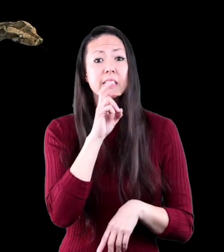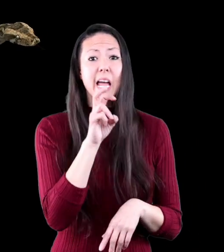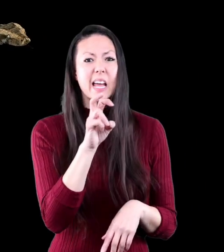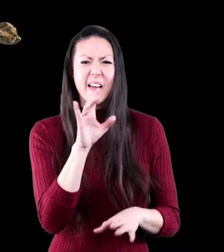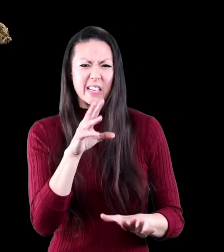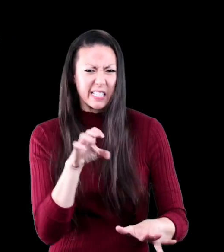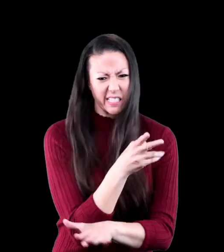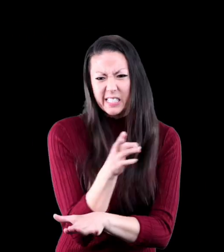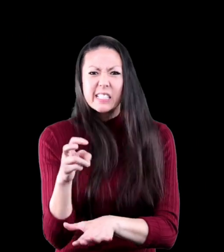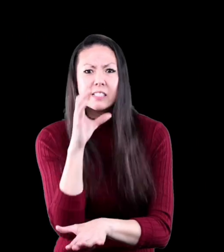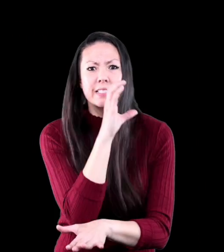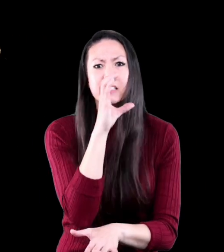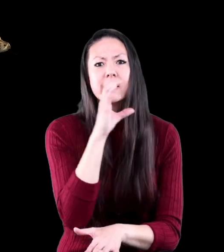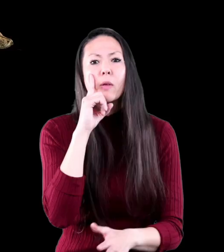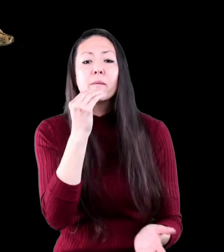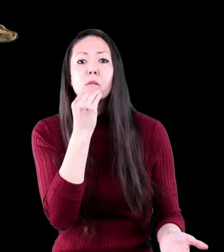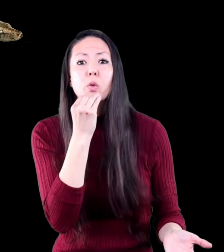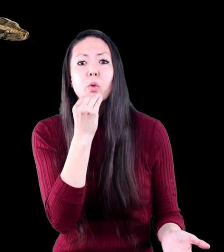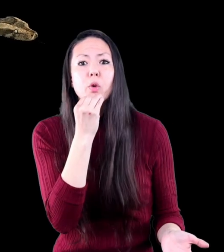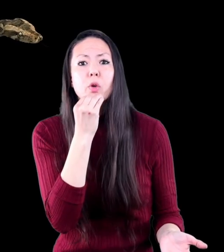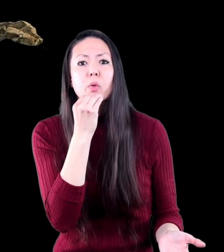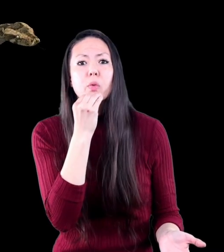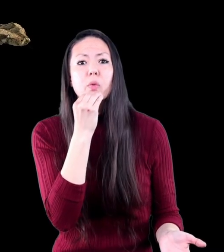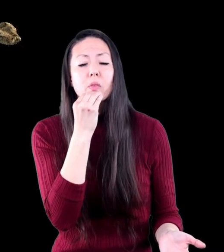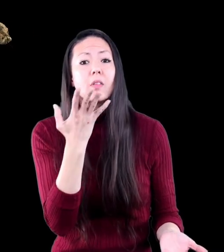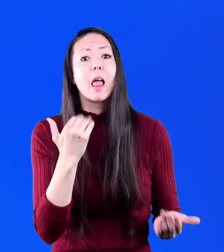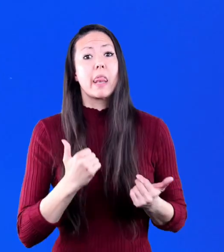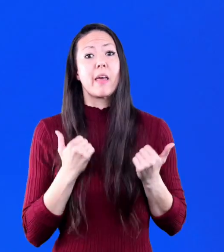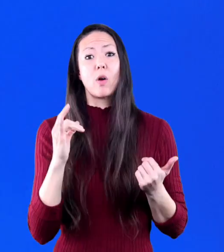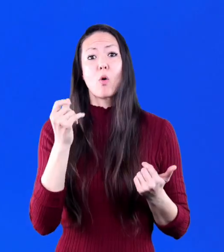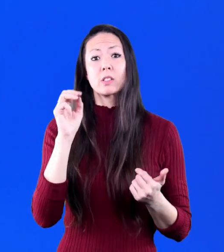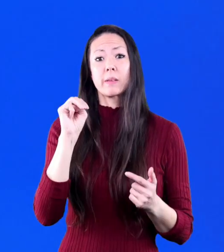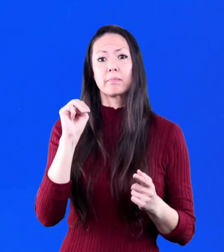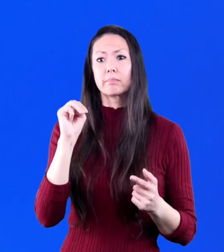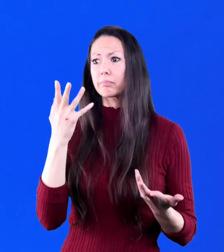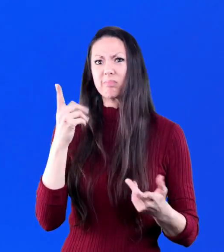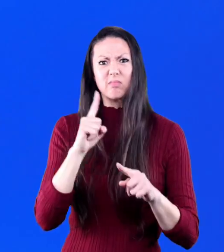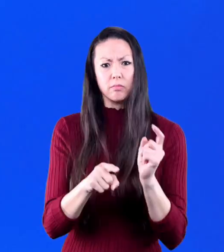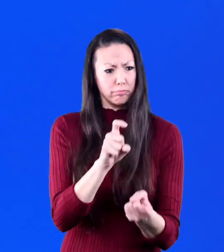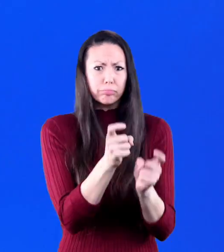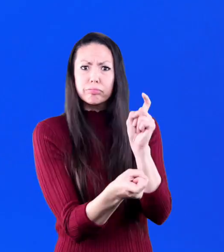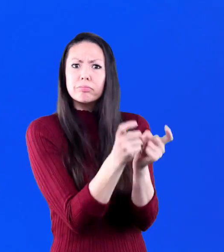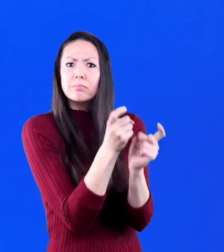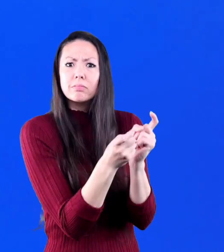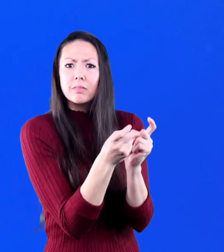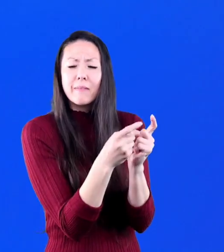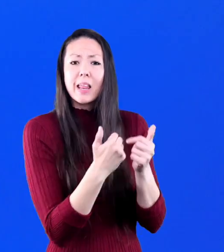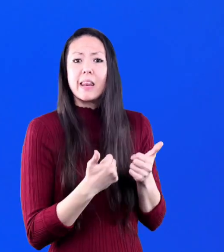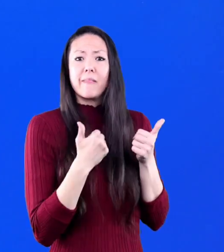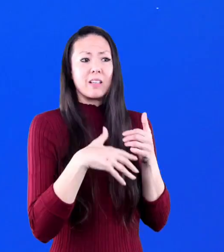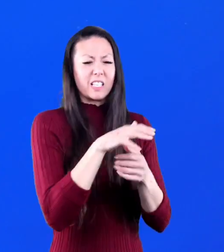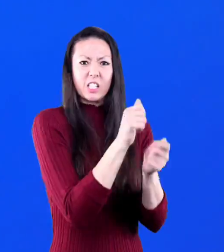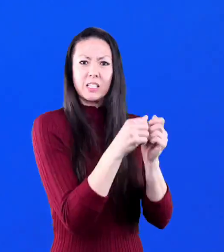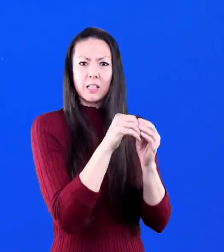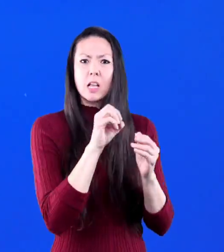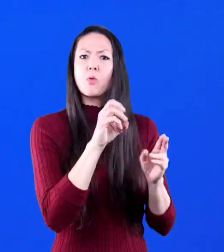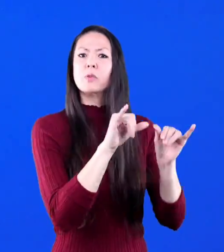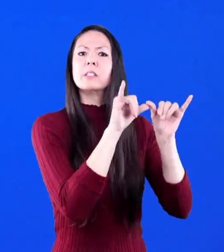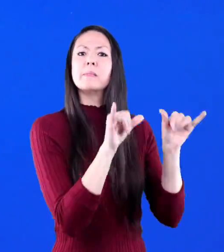snake will have to go somewhere else to find food if a living organism cannot adapt to changes in an ecosystem the